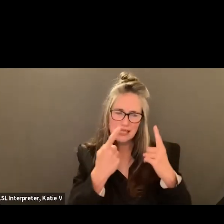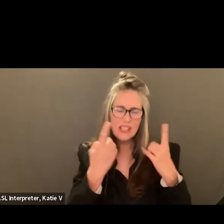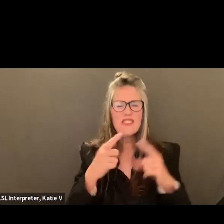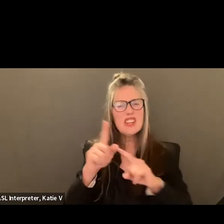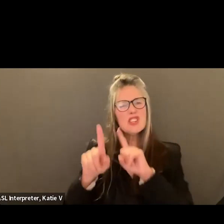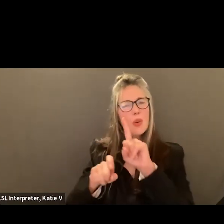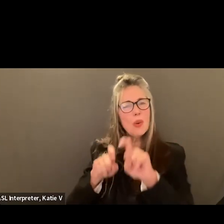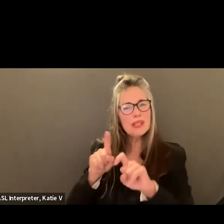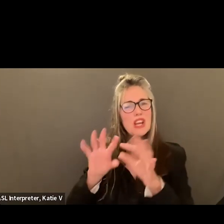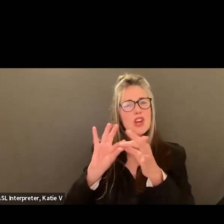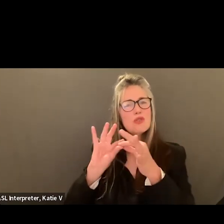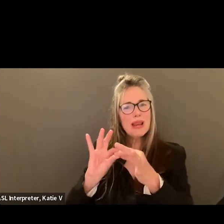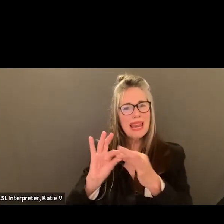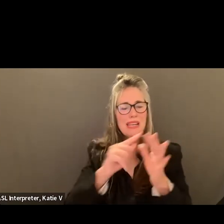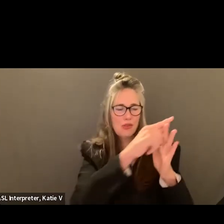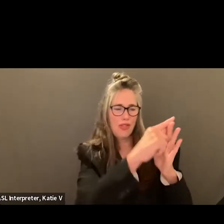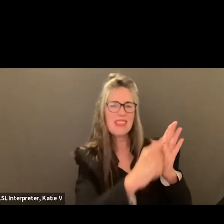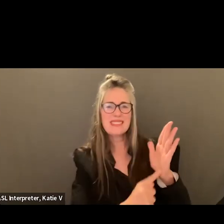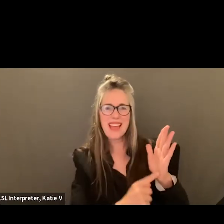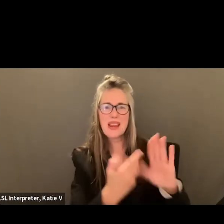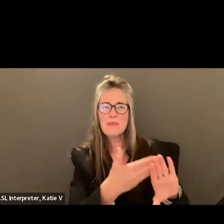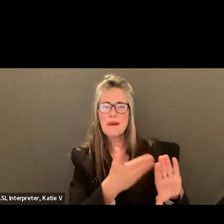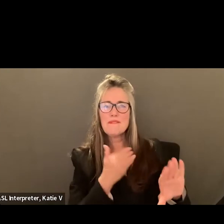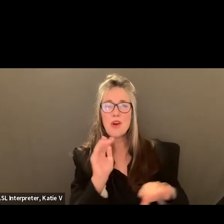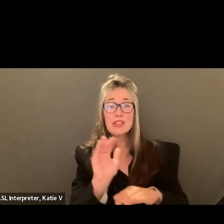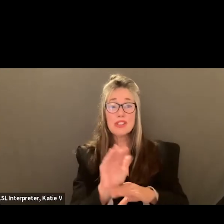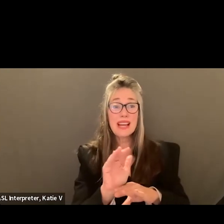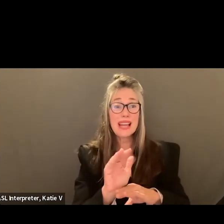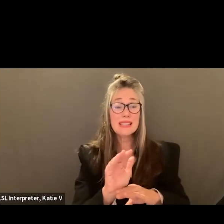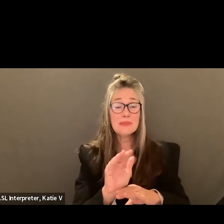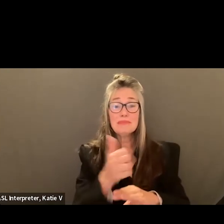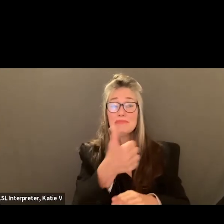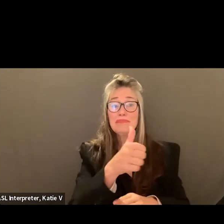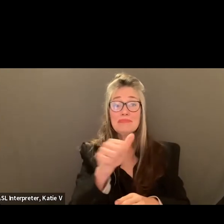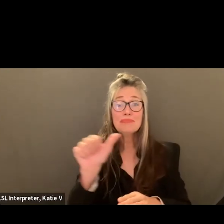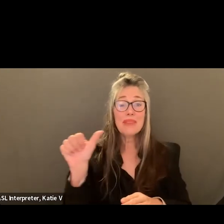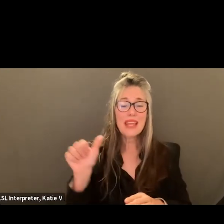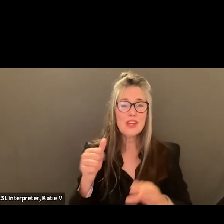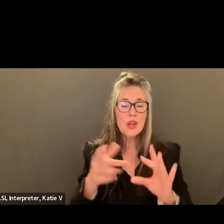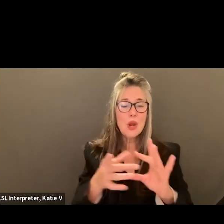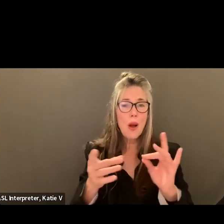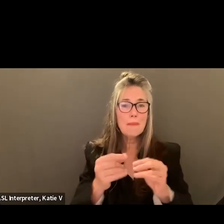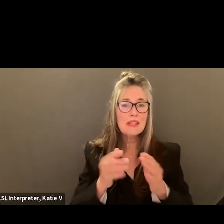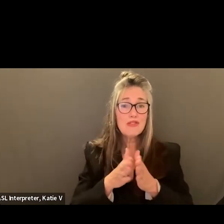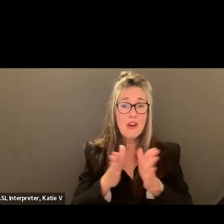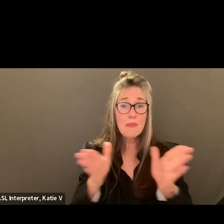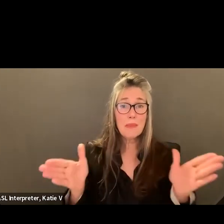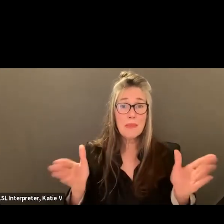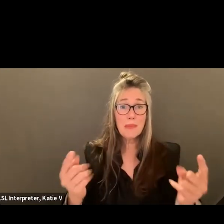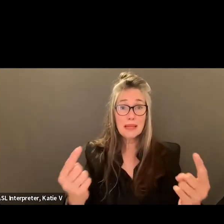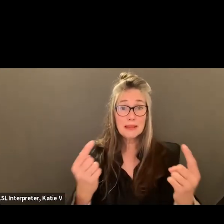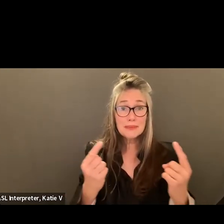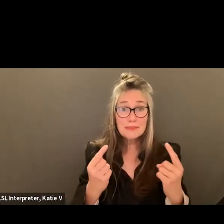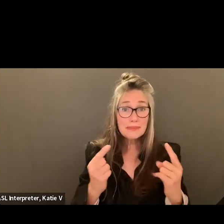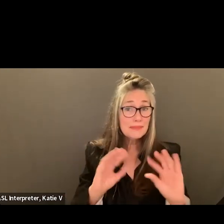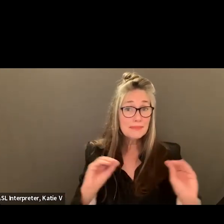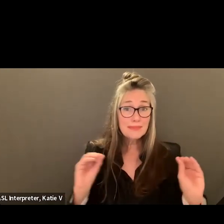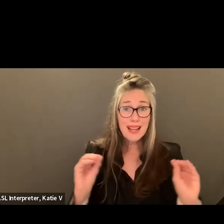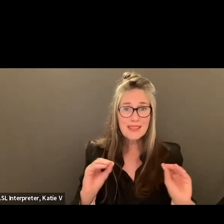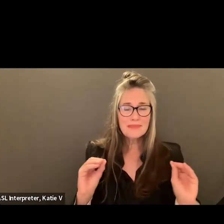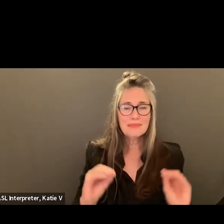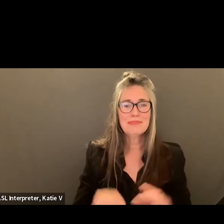questions about these items before tonight. Are there any public comments on these items? No? Okay.